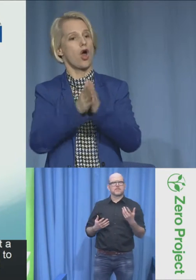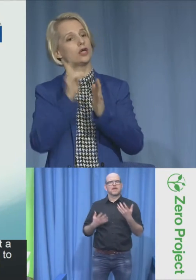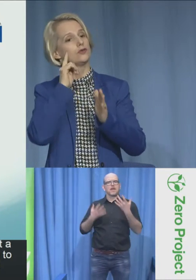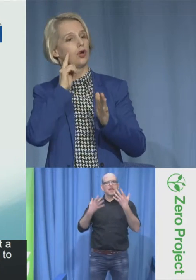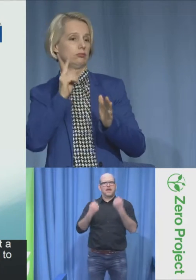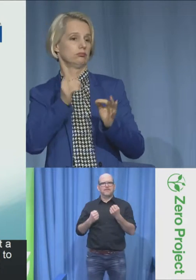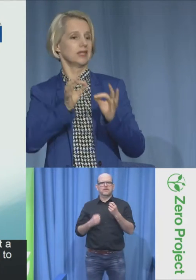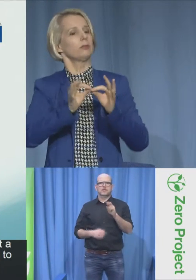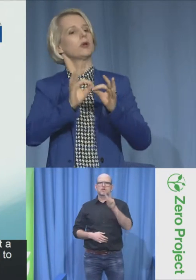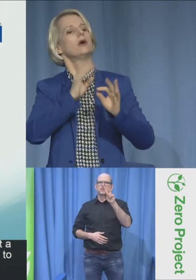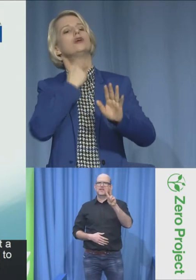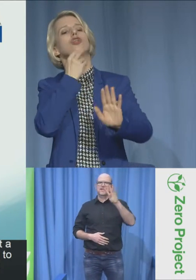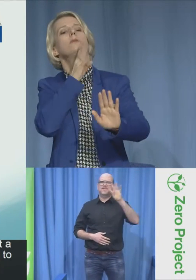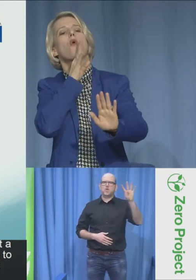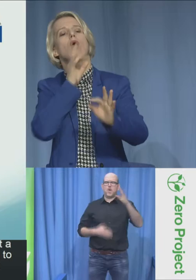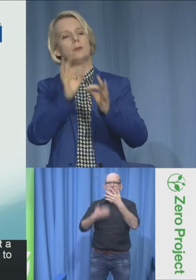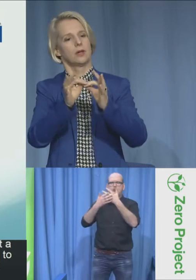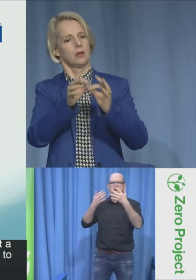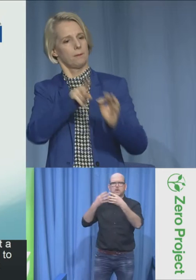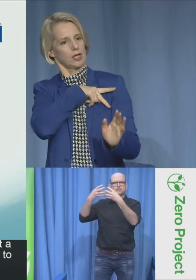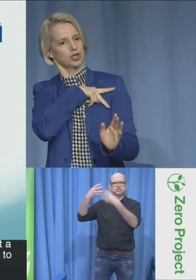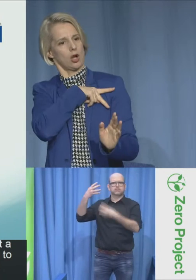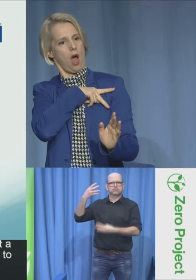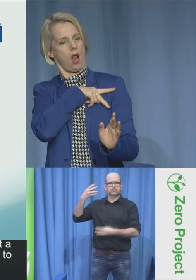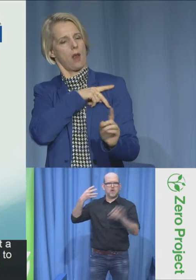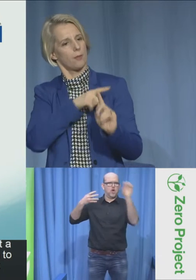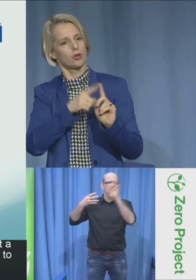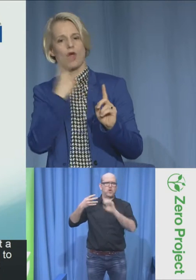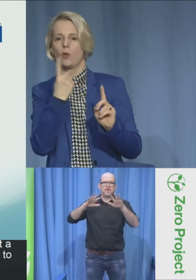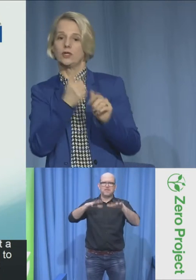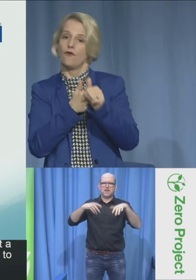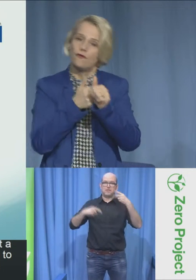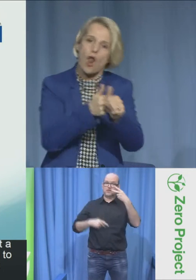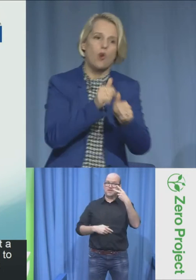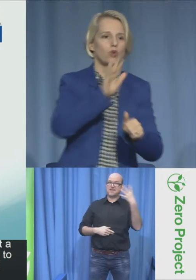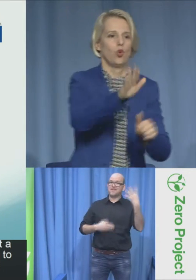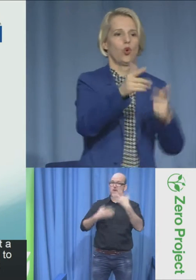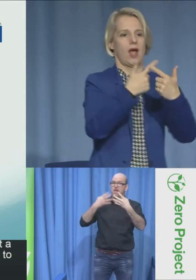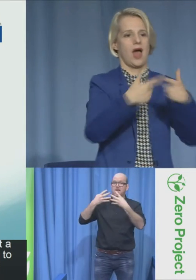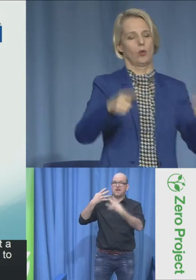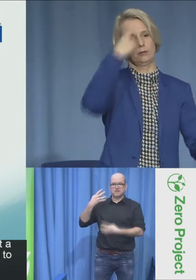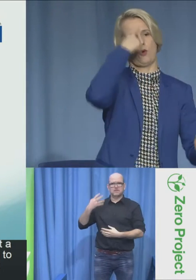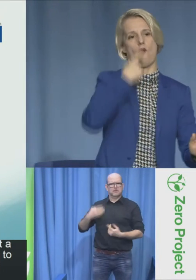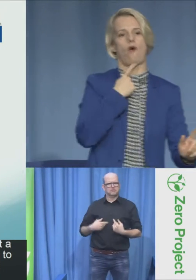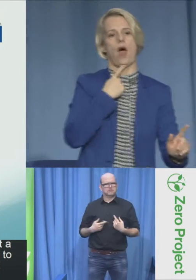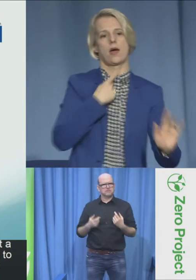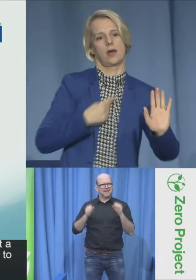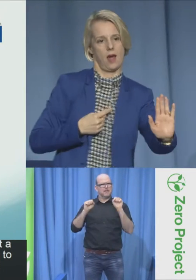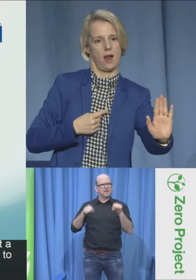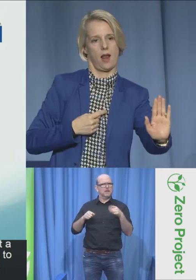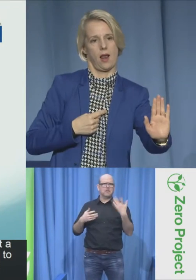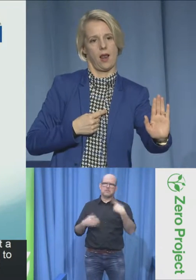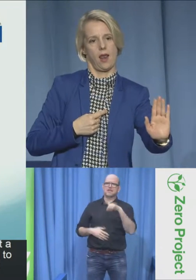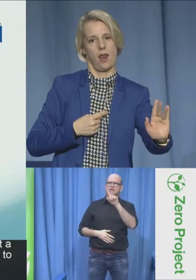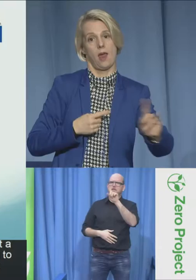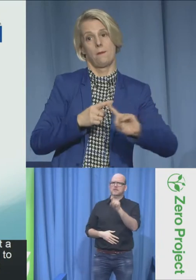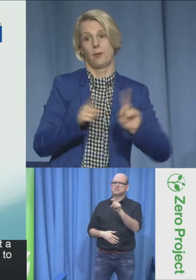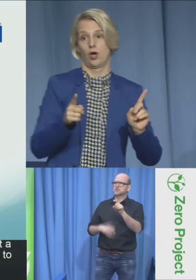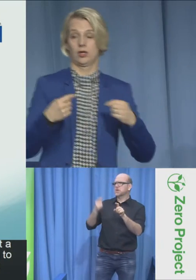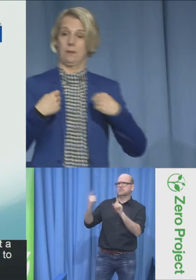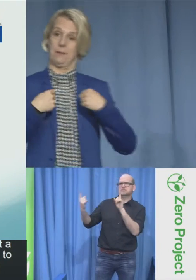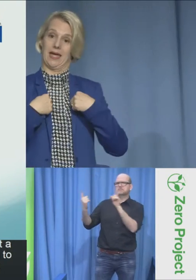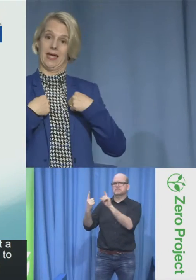languages in the parliament, and you can ask for a personal interpretation,